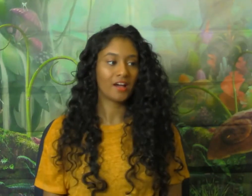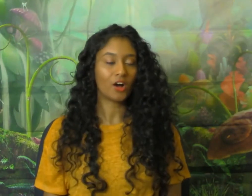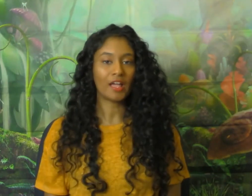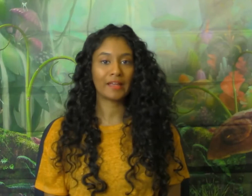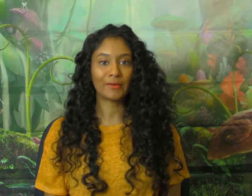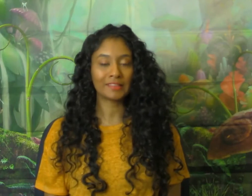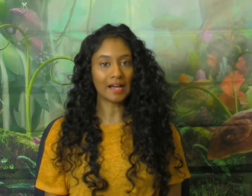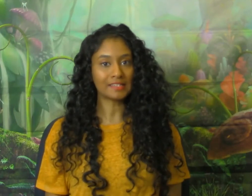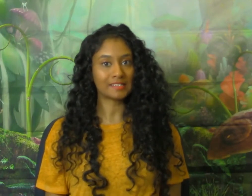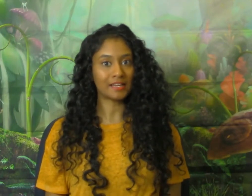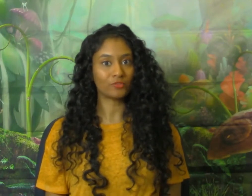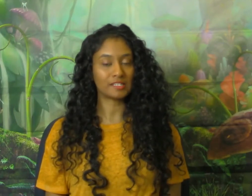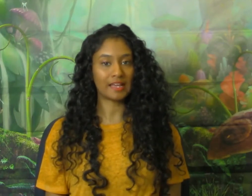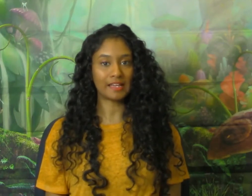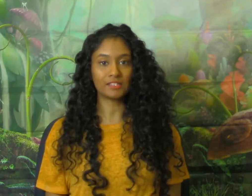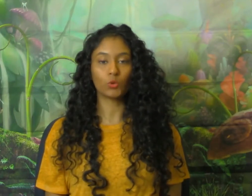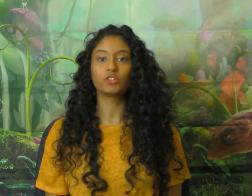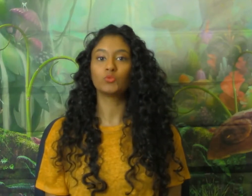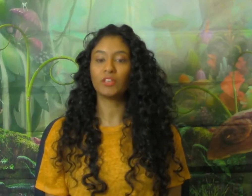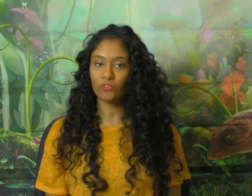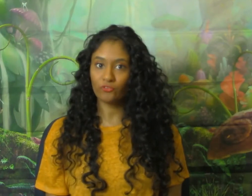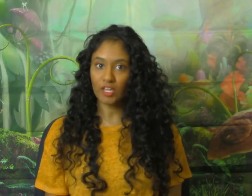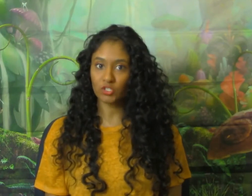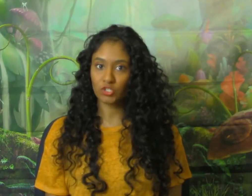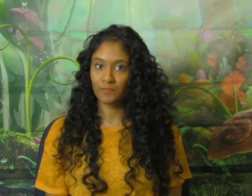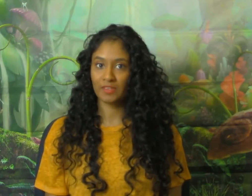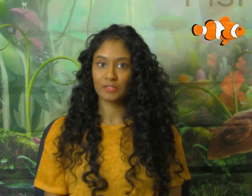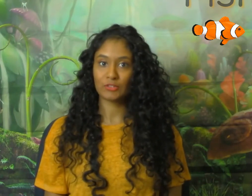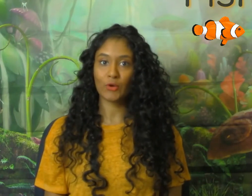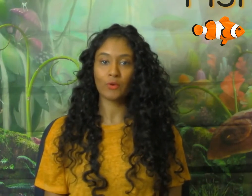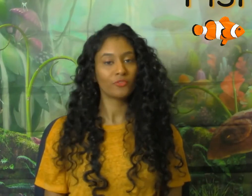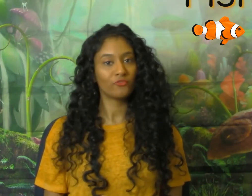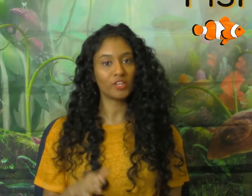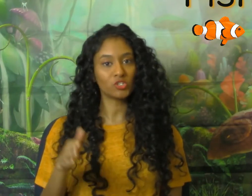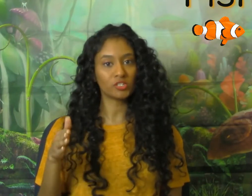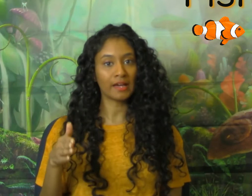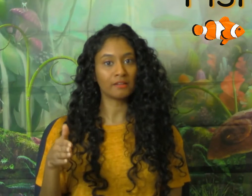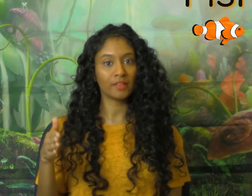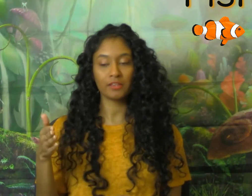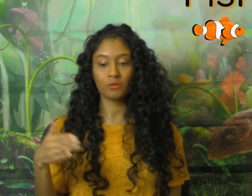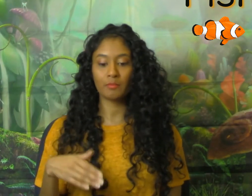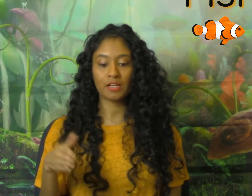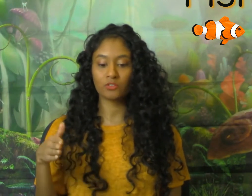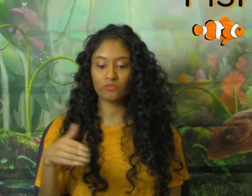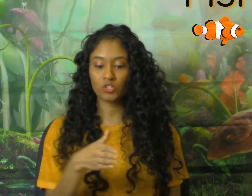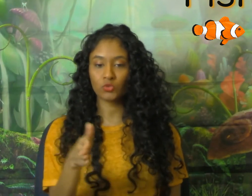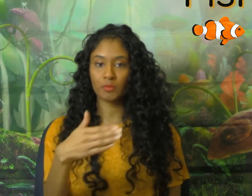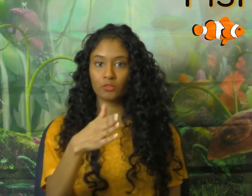And our last sign for today is going to be fish. So fish is kind of like you would imagine a fish swimming through the